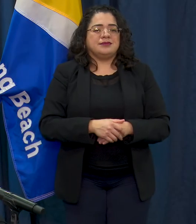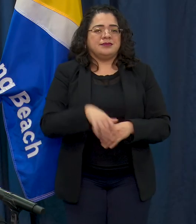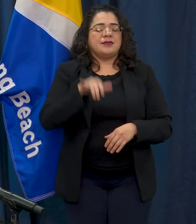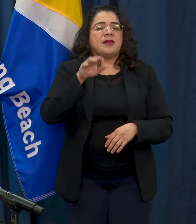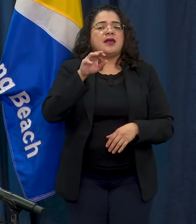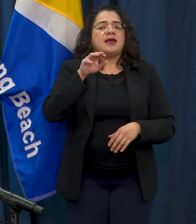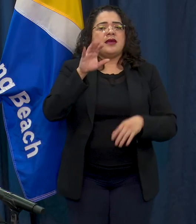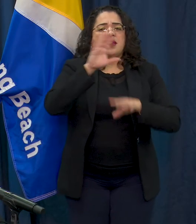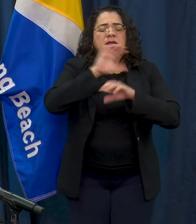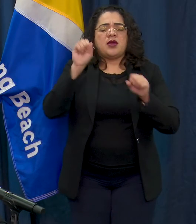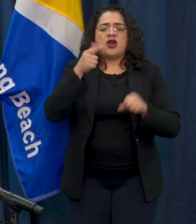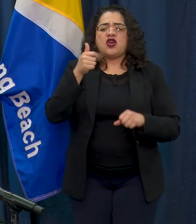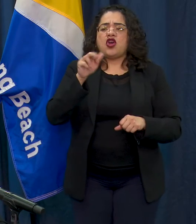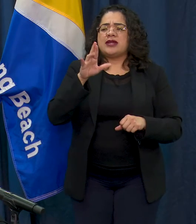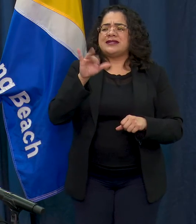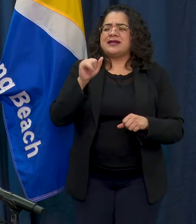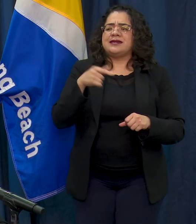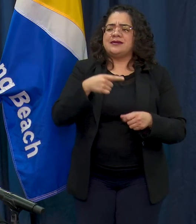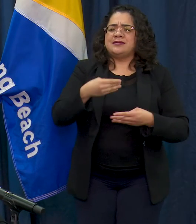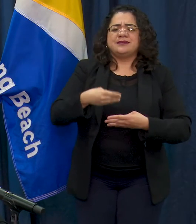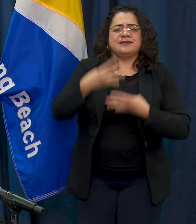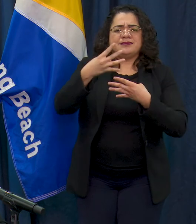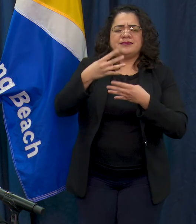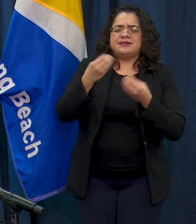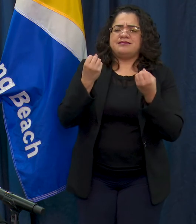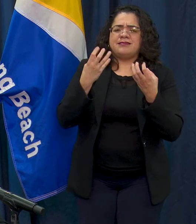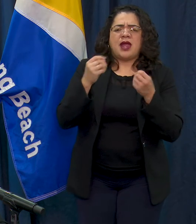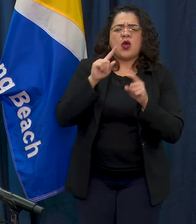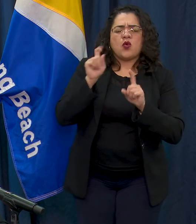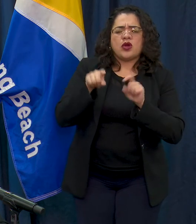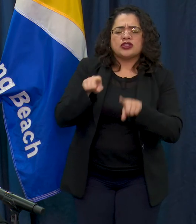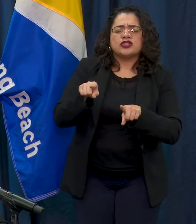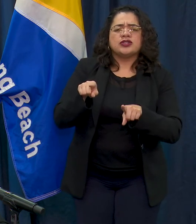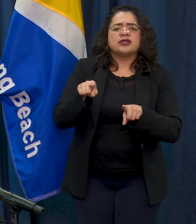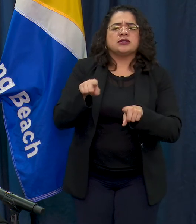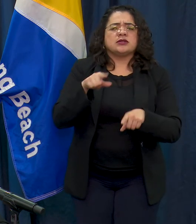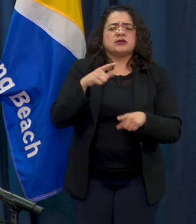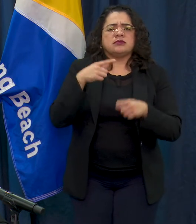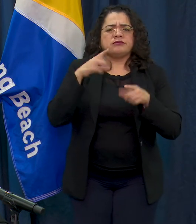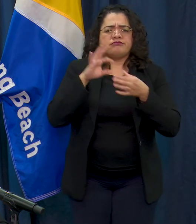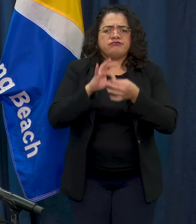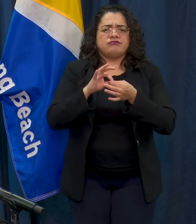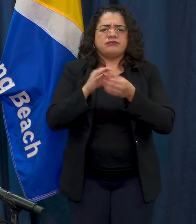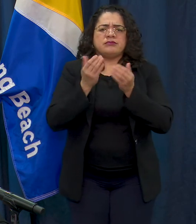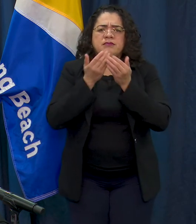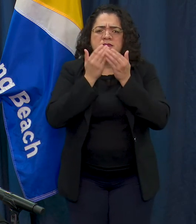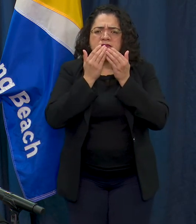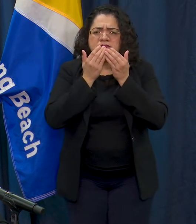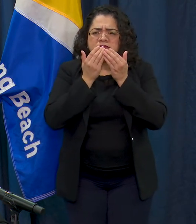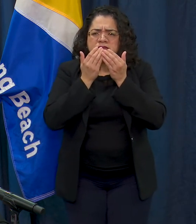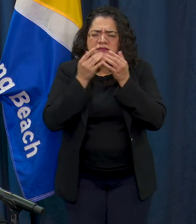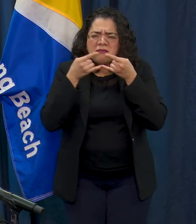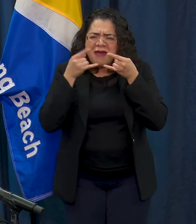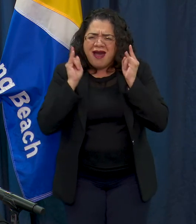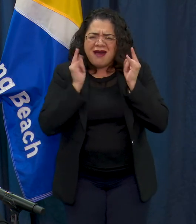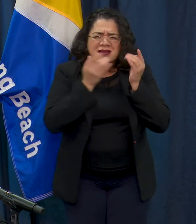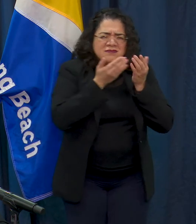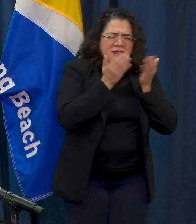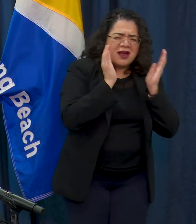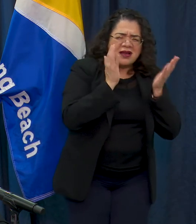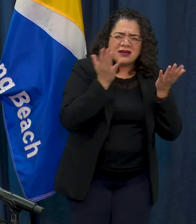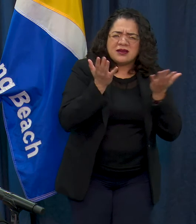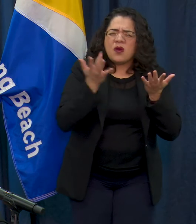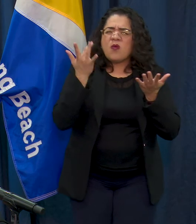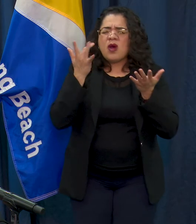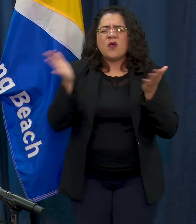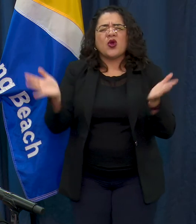Garcia there's a lot of questions that we're receiving on Facebook right now relating to masks and maybe you and or Sandy could comment on why are we